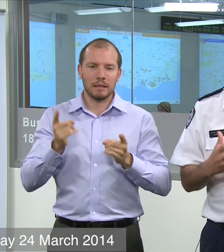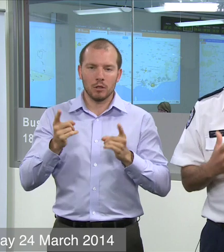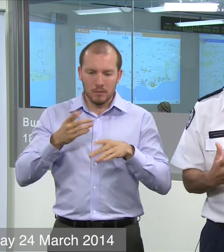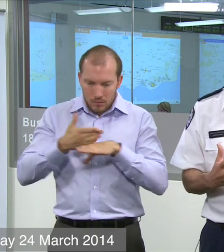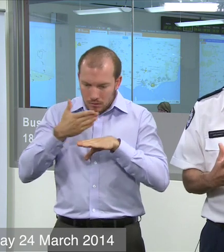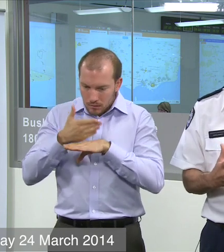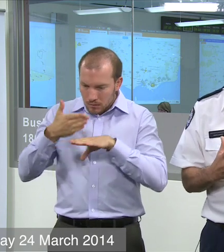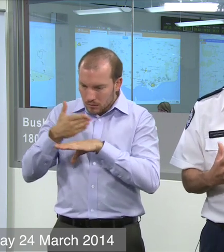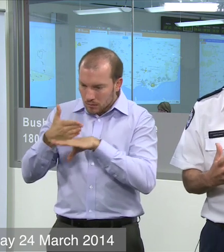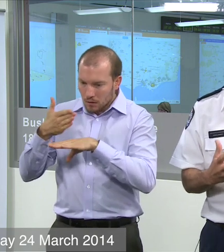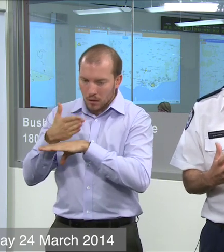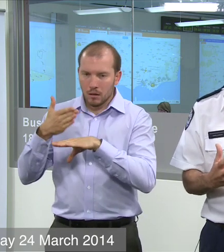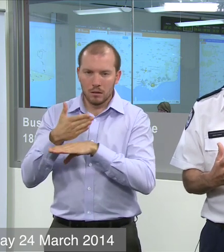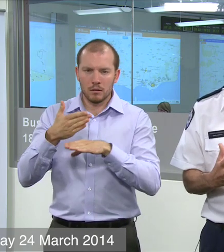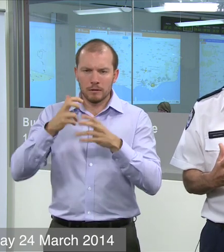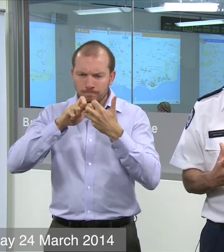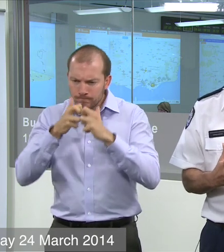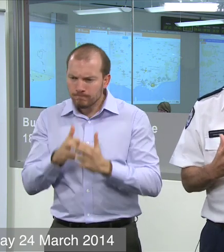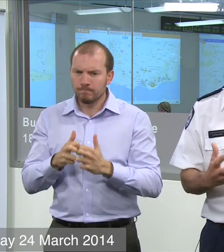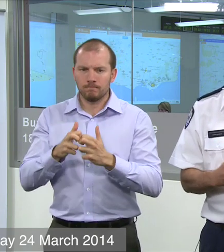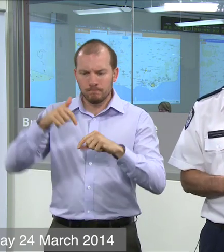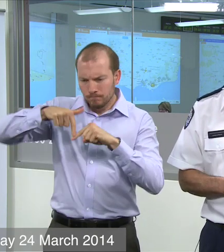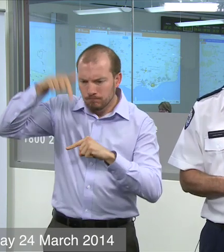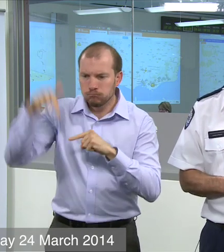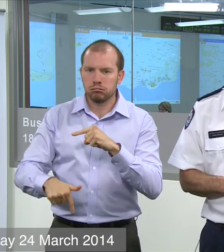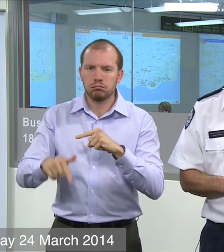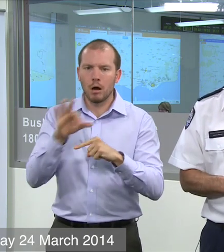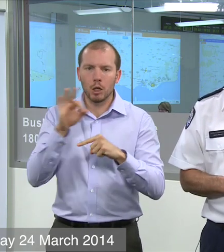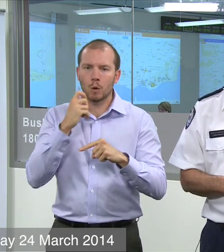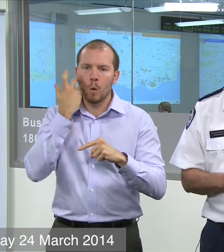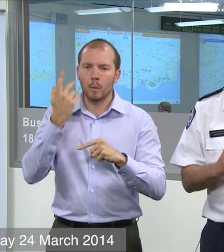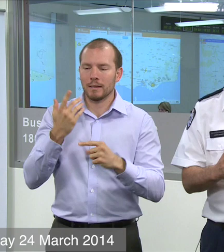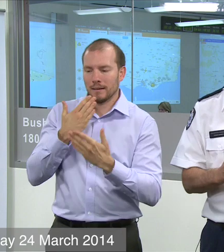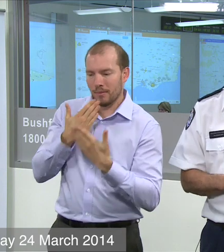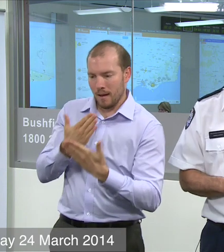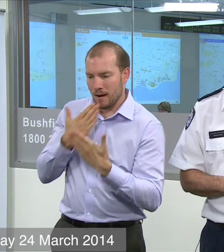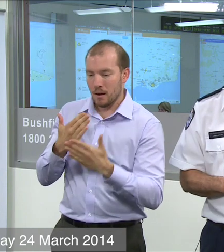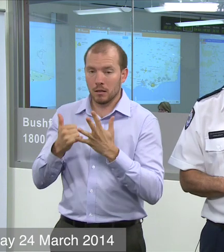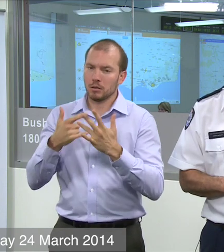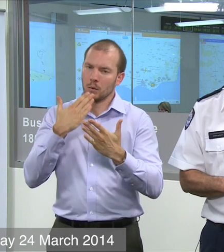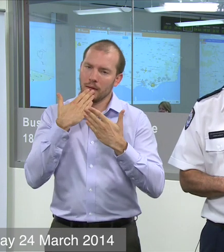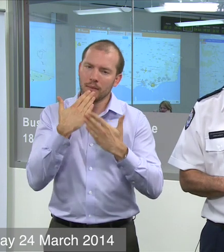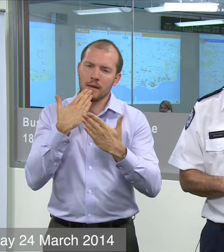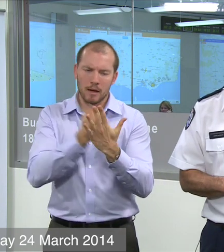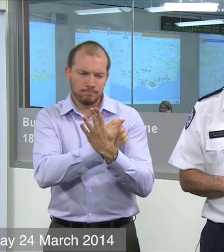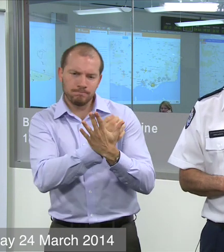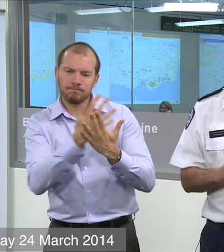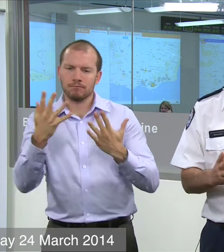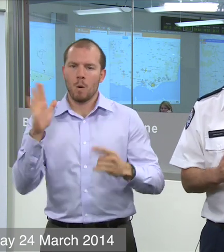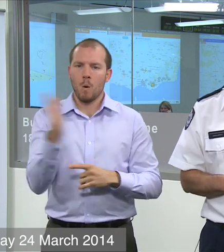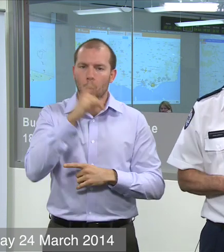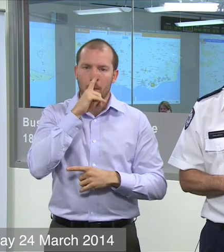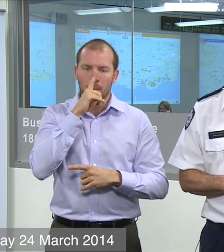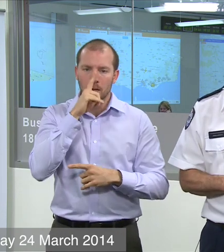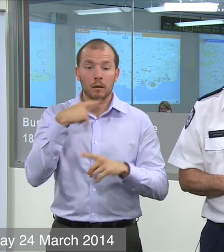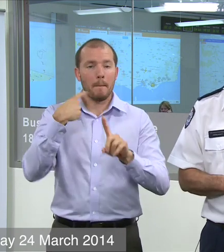away at issues that are so detailed and don't always get the opportunity to be thanked. So we say thank you to everyone that's been involved. Also